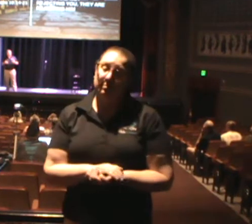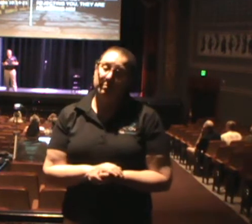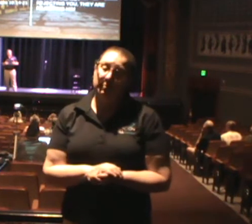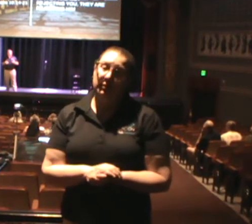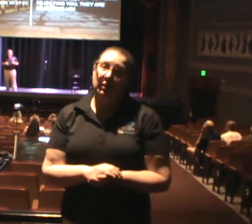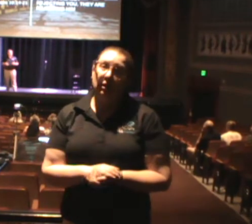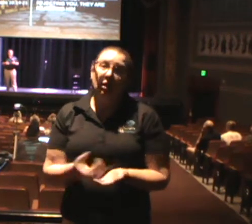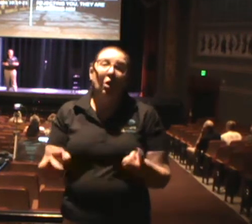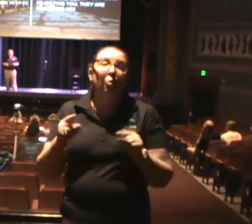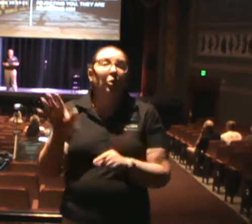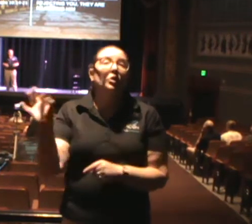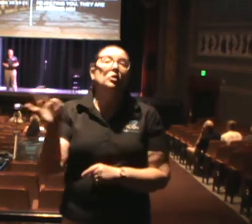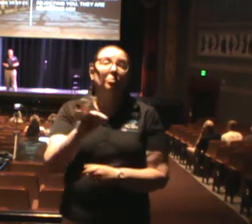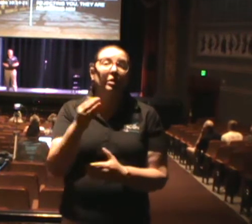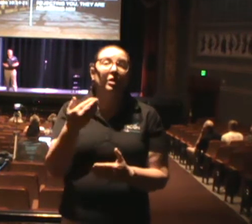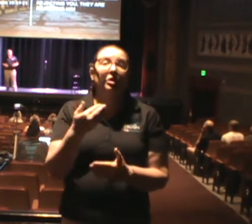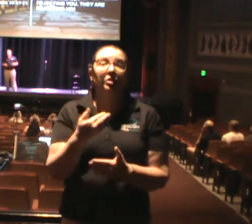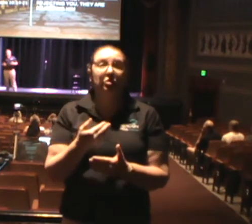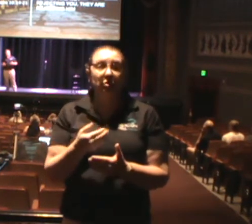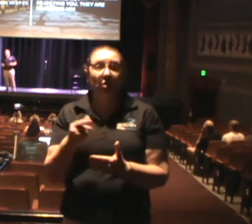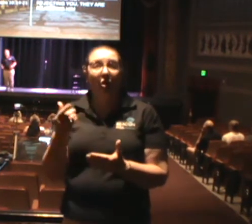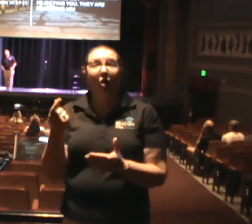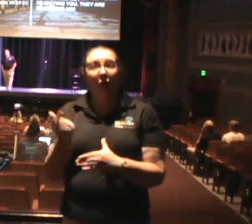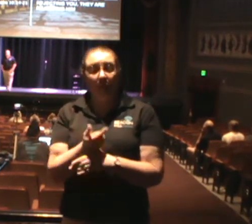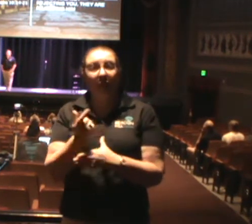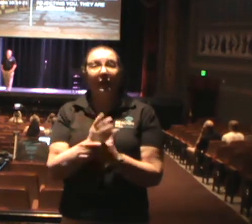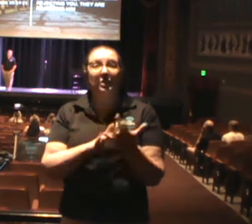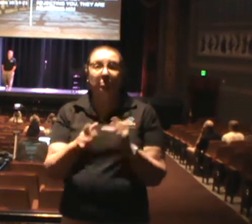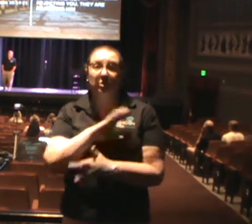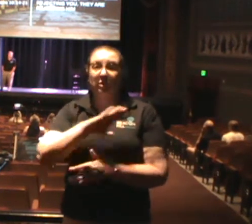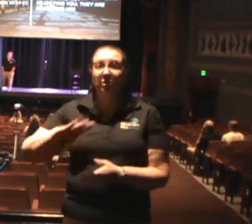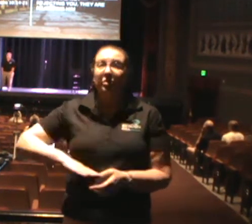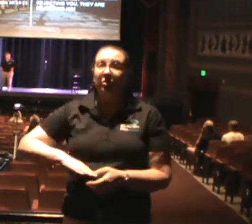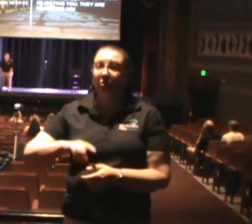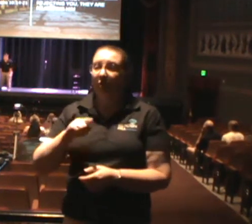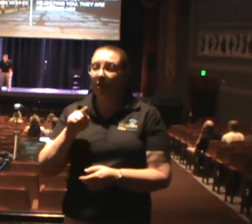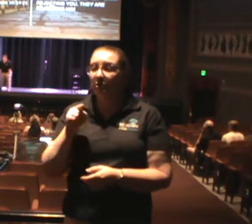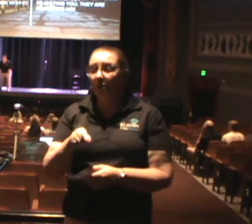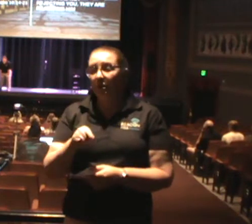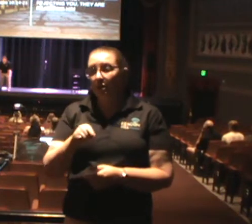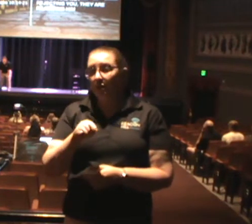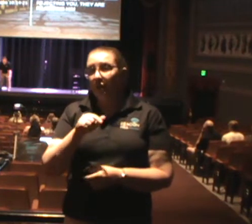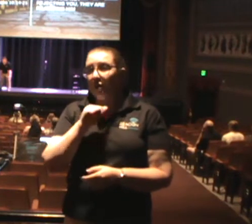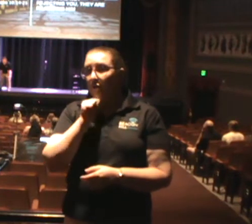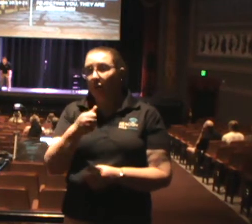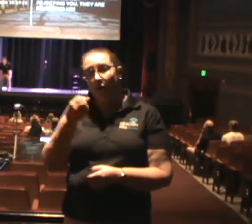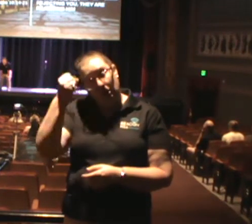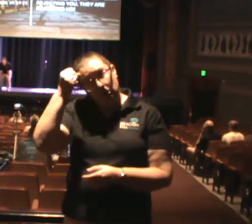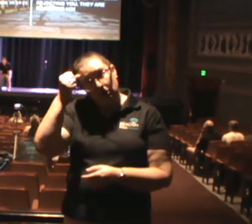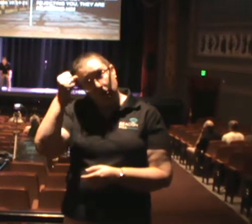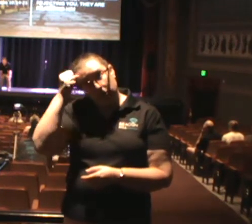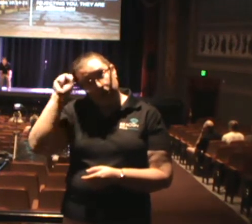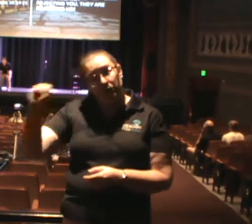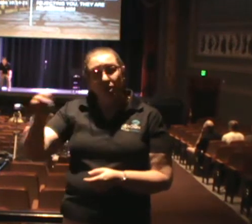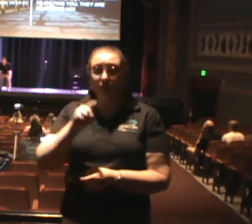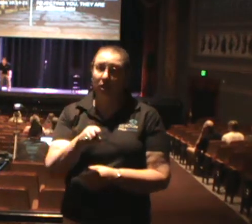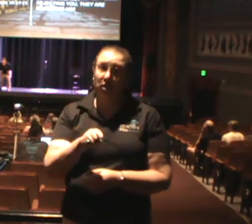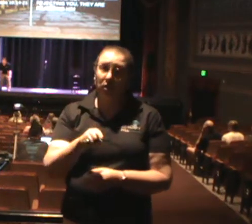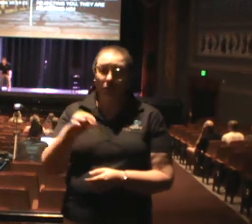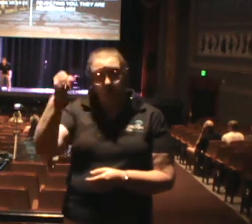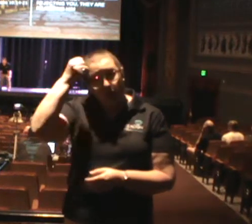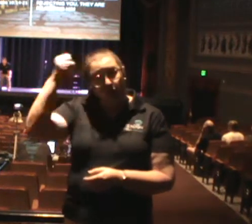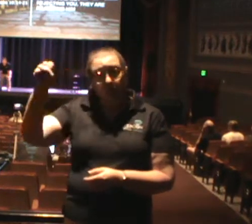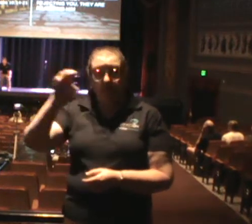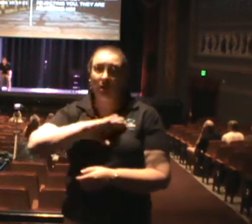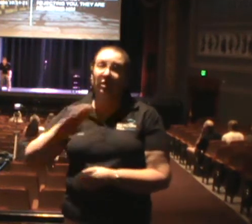When you preach the good news of the gospel of Jesus Christ, they're not rejecting you. If they're rejecting Christ, then that's something far worse. So don't take it